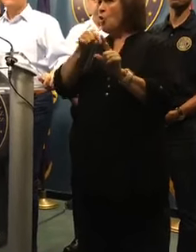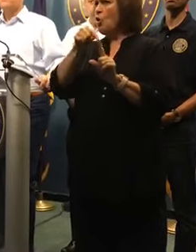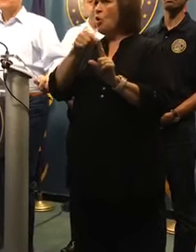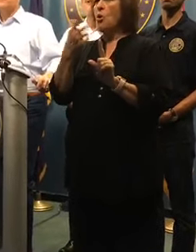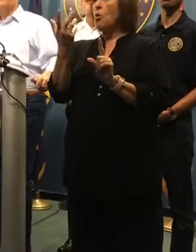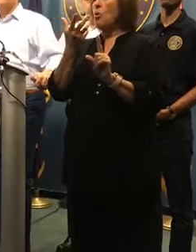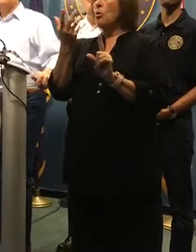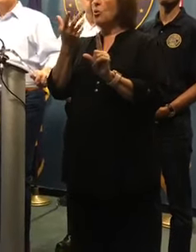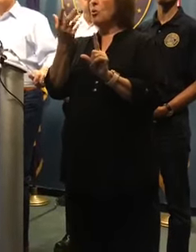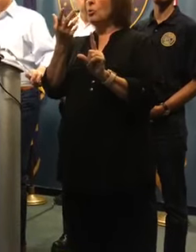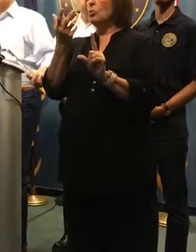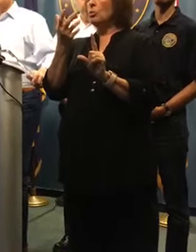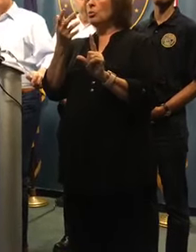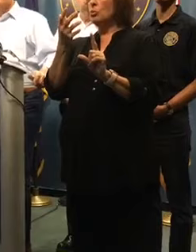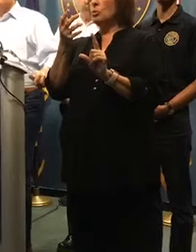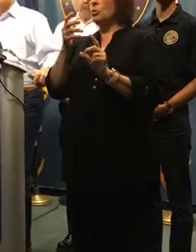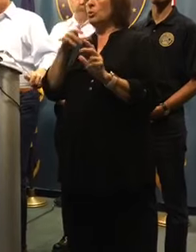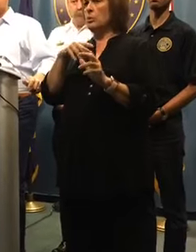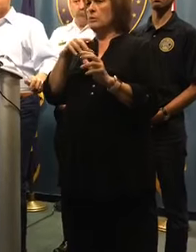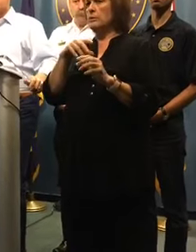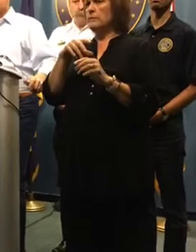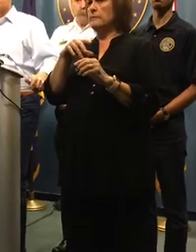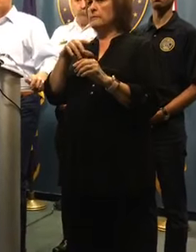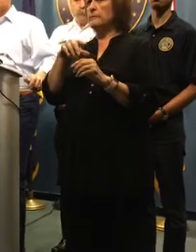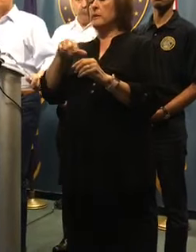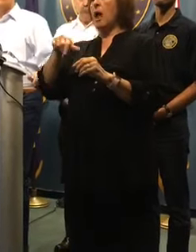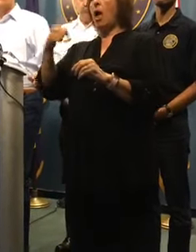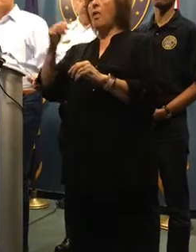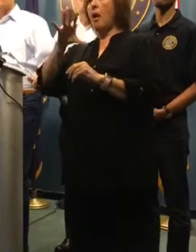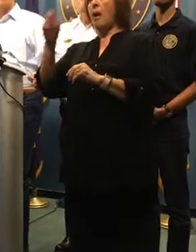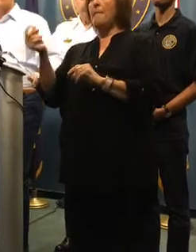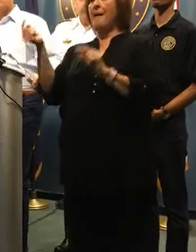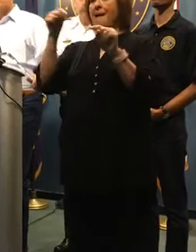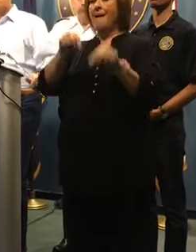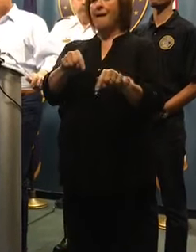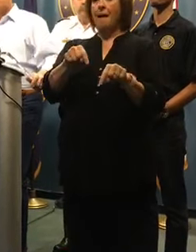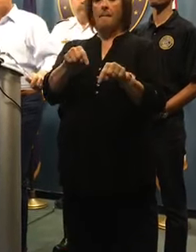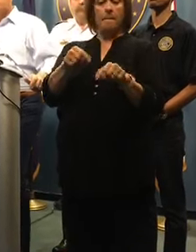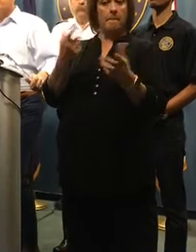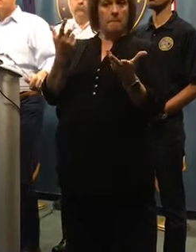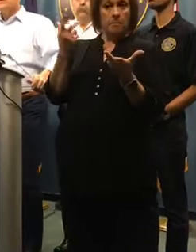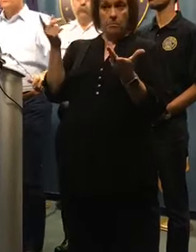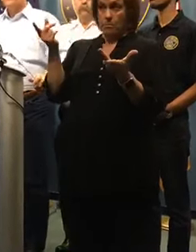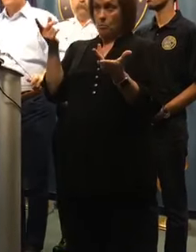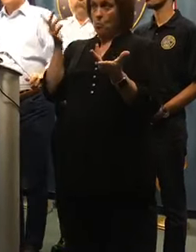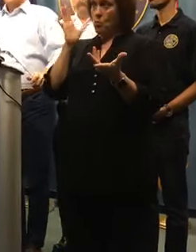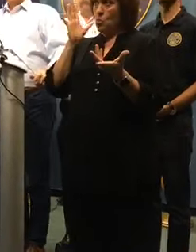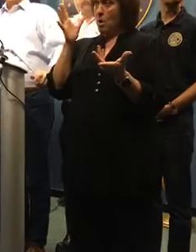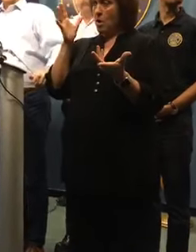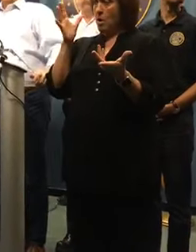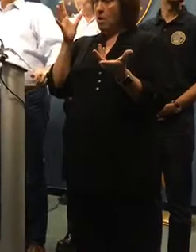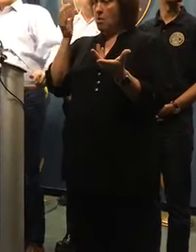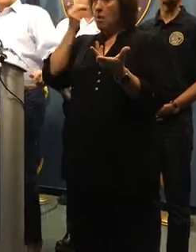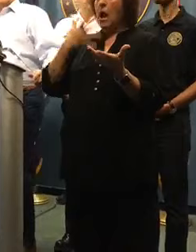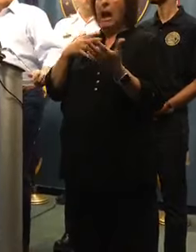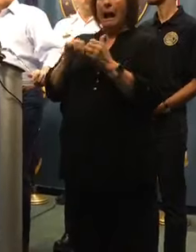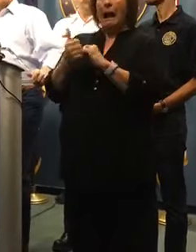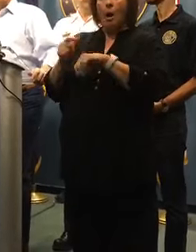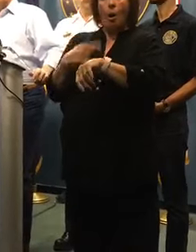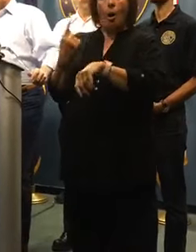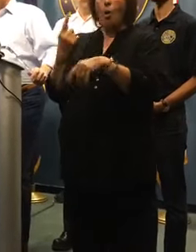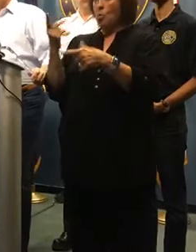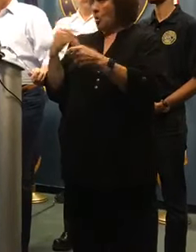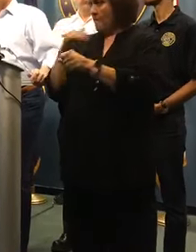determined yet? And with the third party group doing the after action report, can touch on how long that will take to complete and how much funding it's